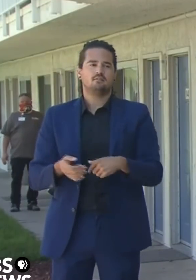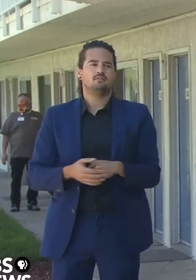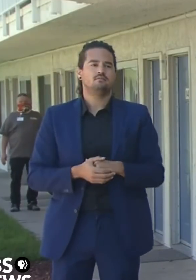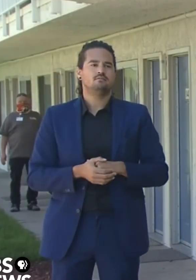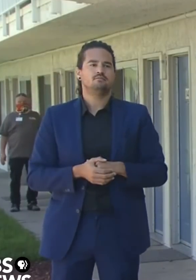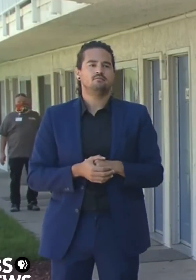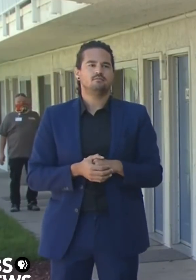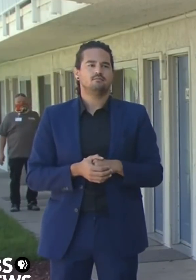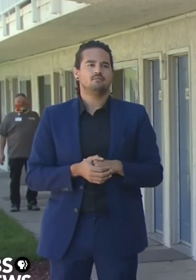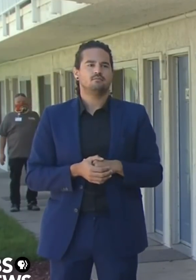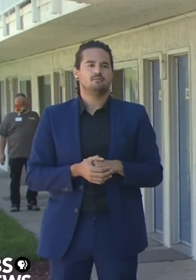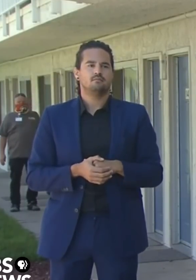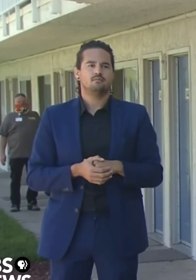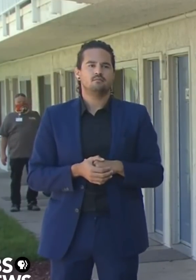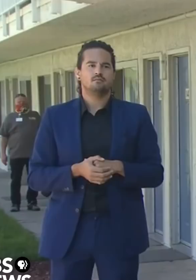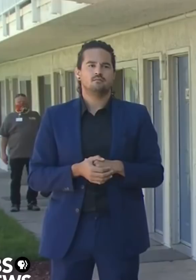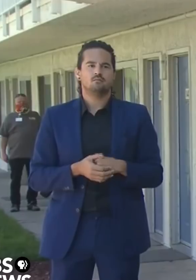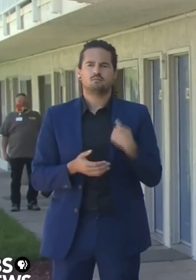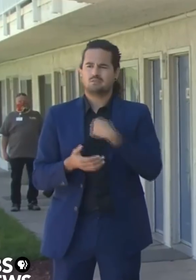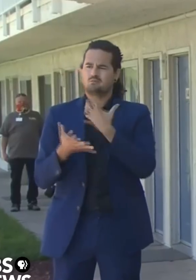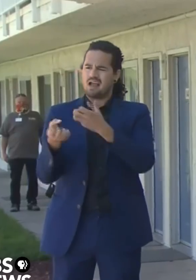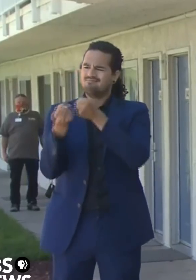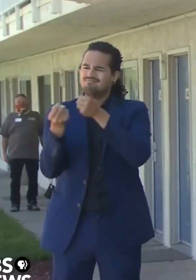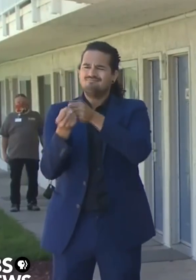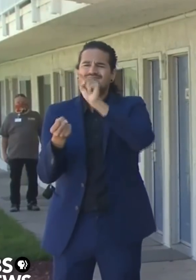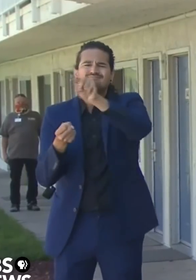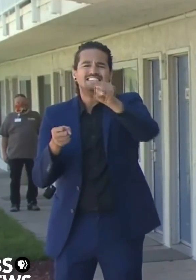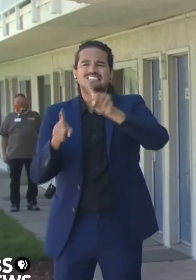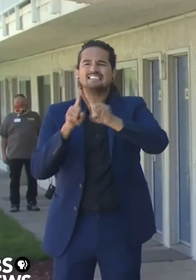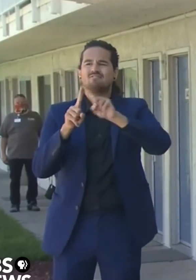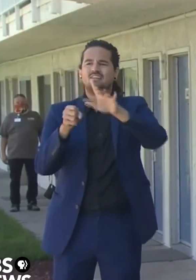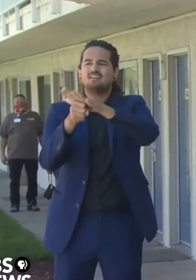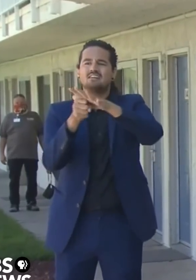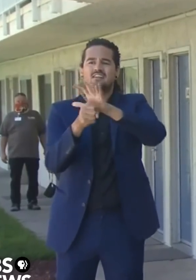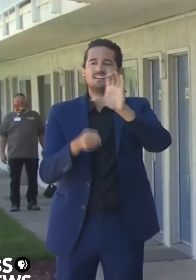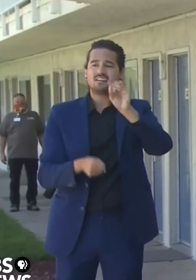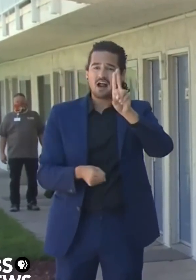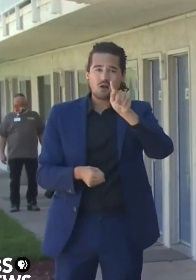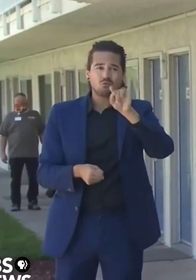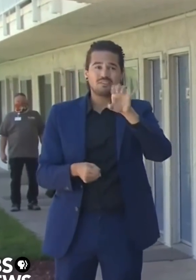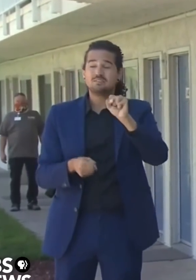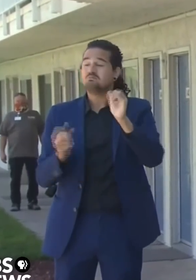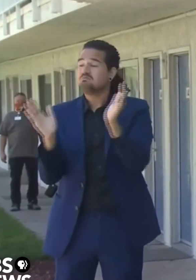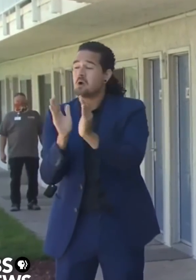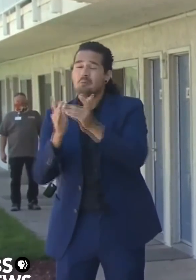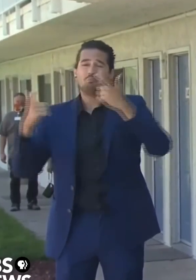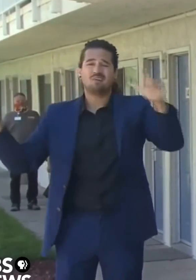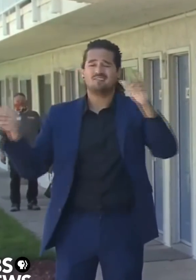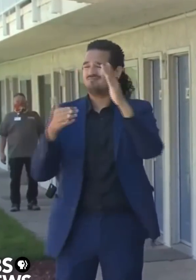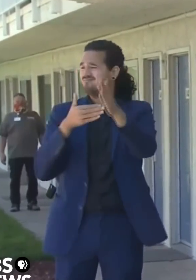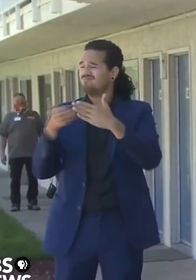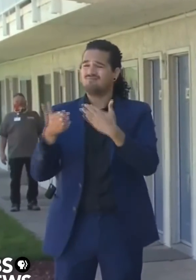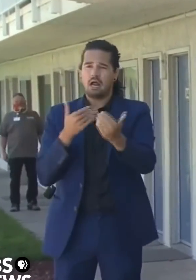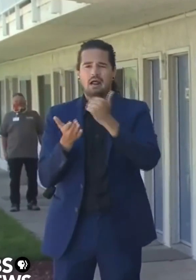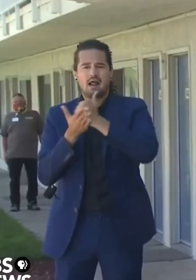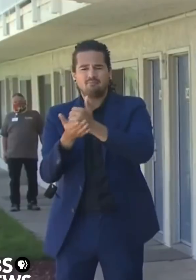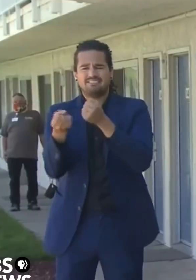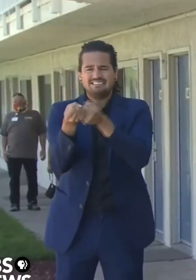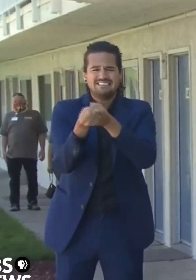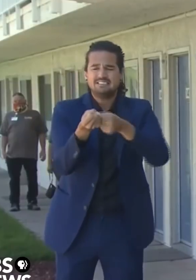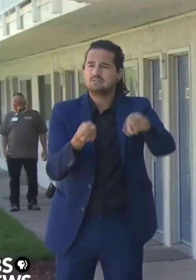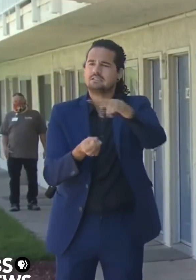to help support counties, help support cities large and small to address the stresses and the challenges